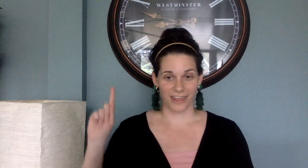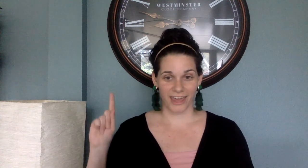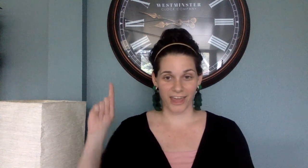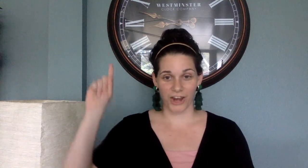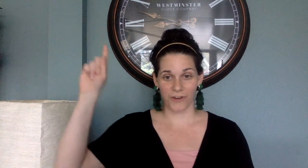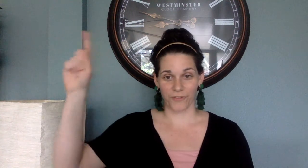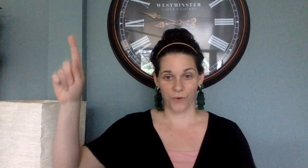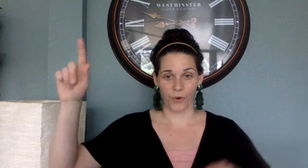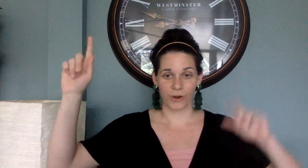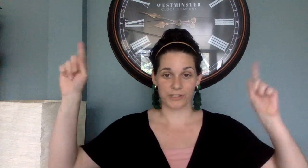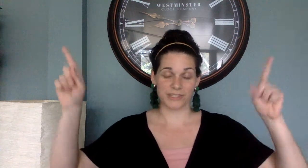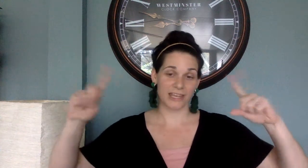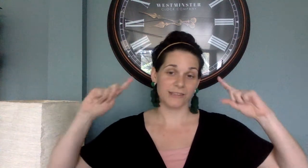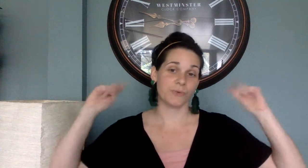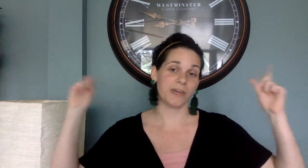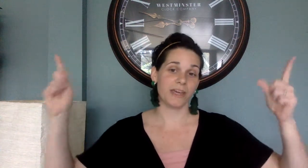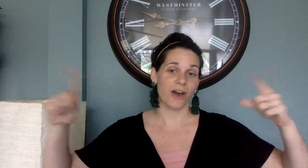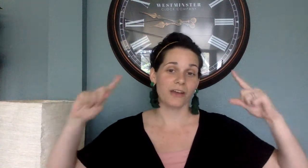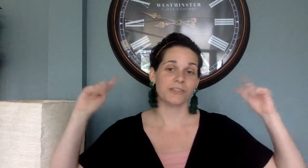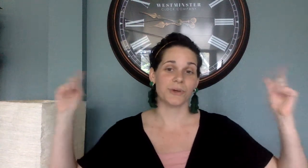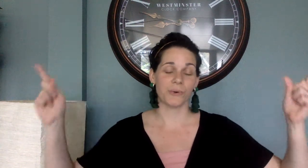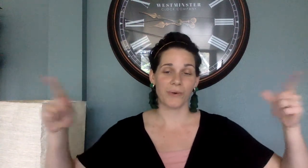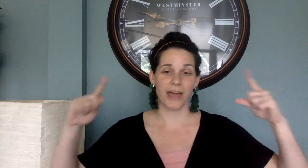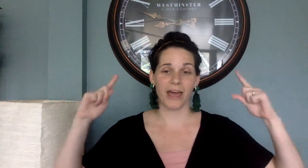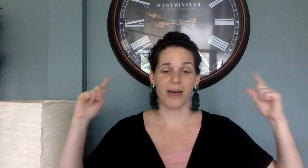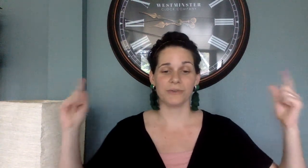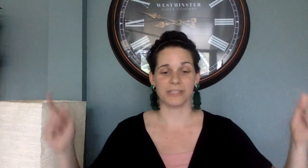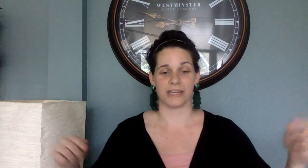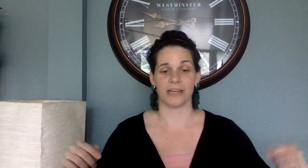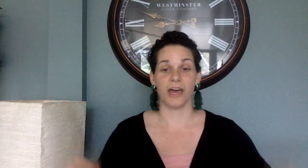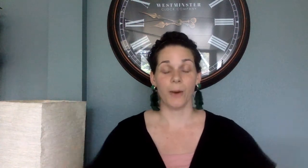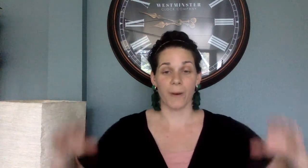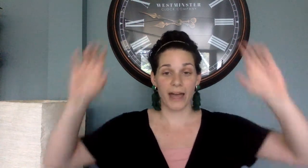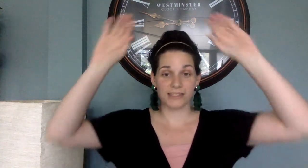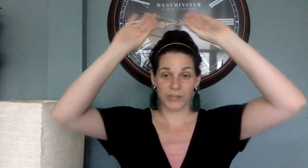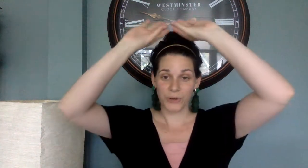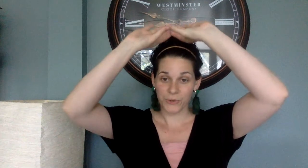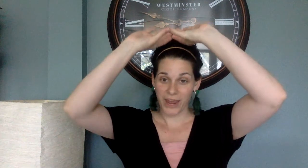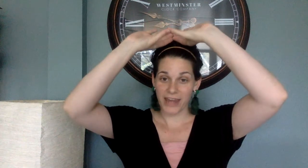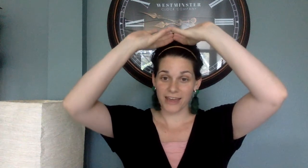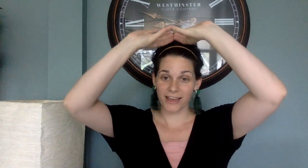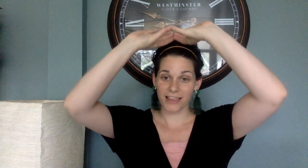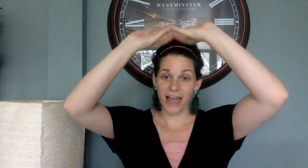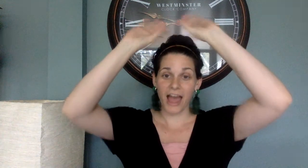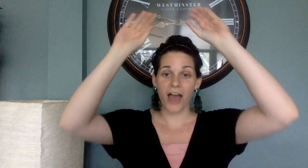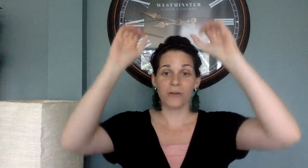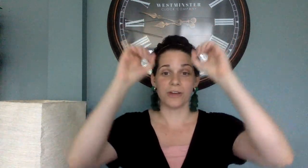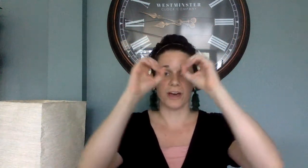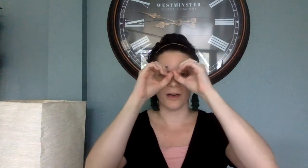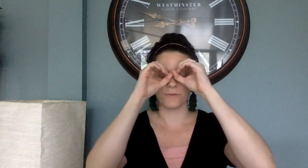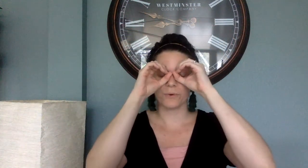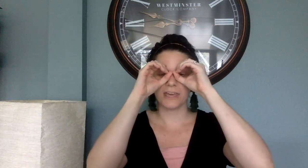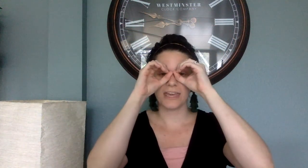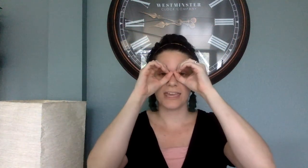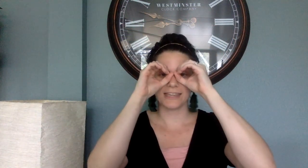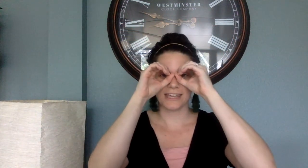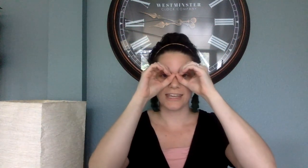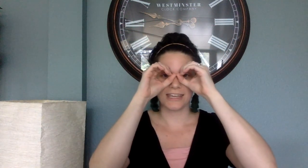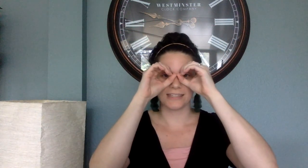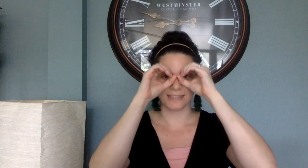Therefore, since we are surrounded by so great a cloud of witnesses,